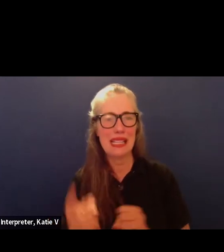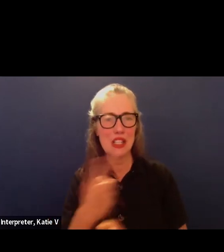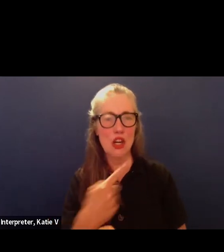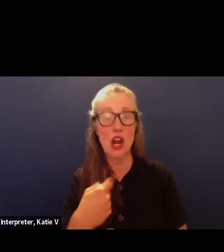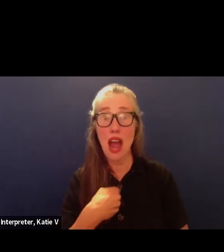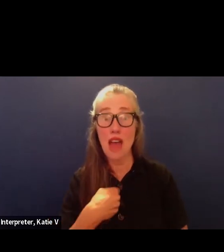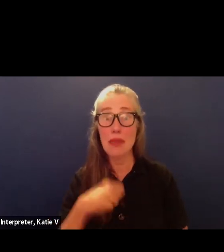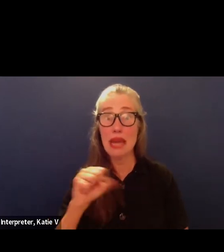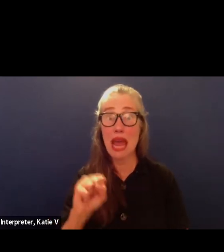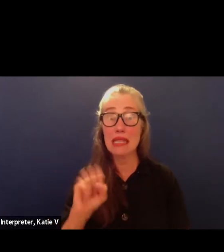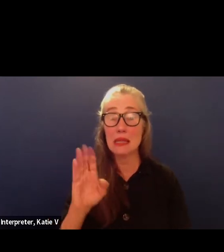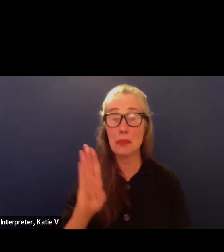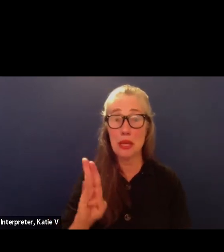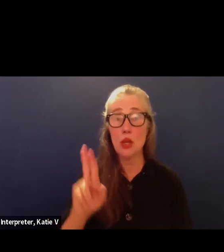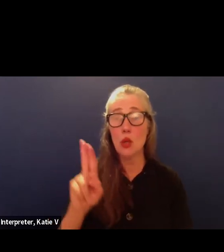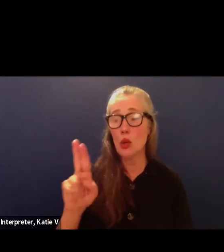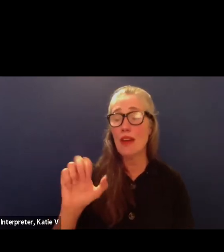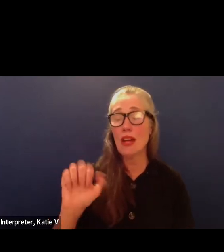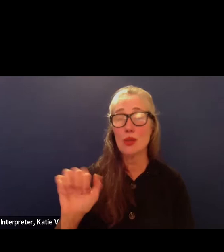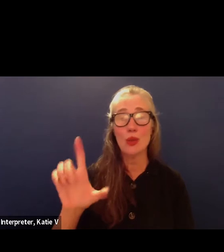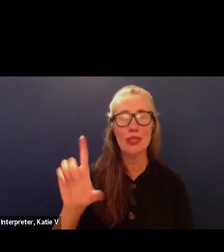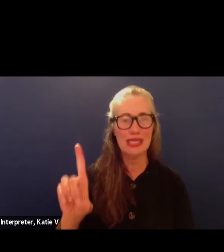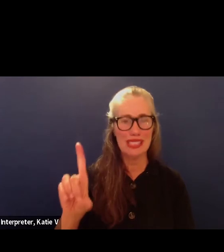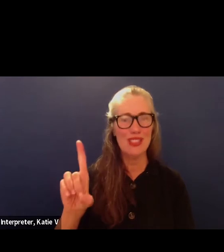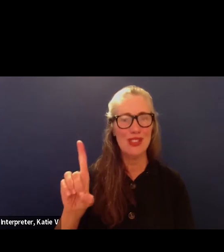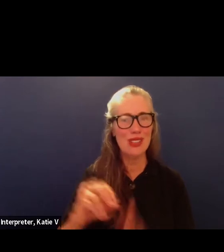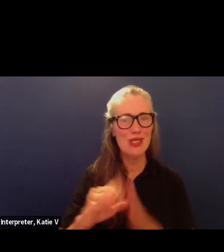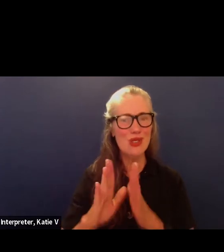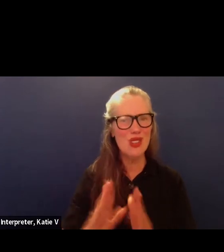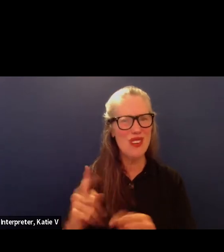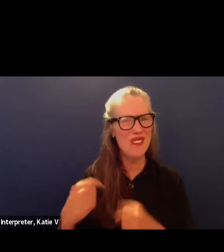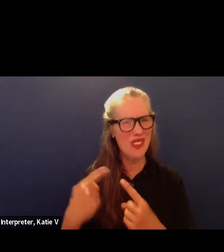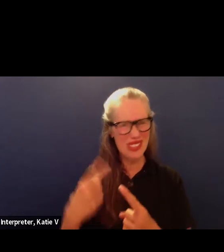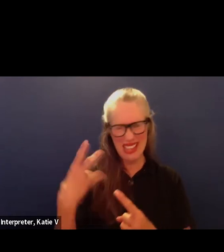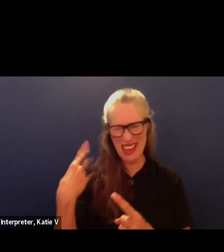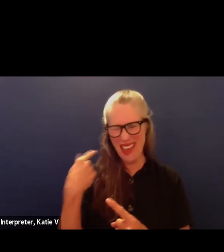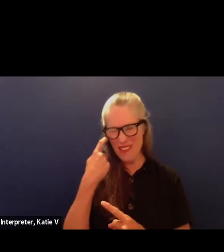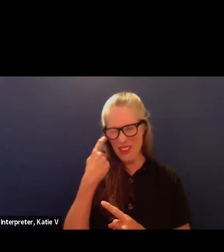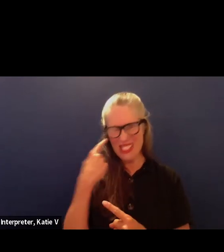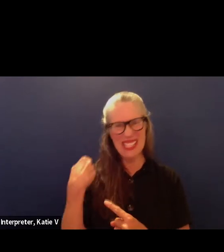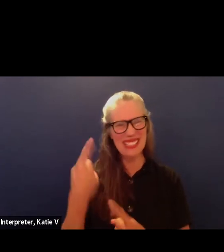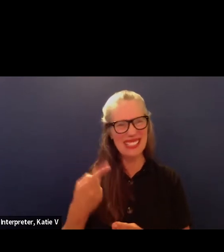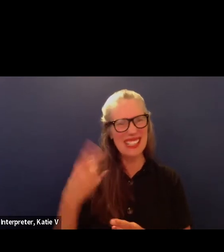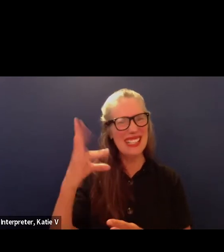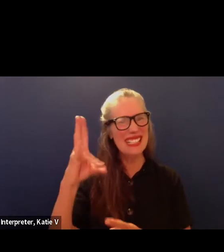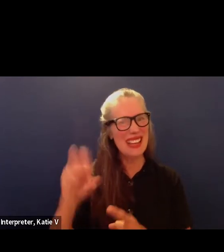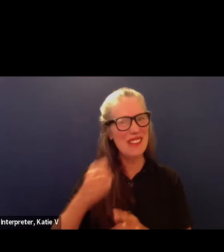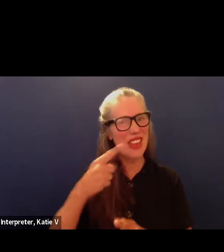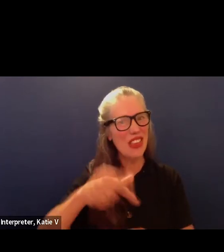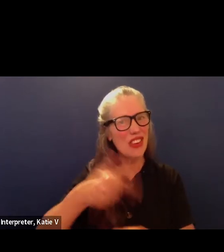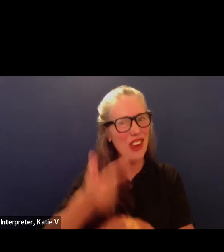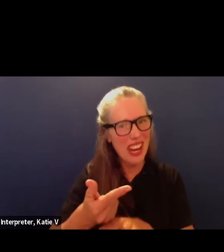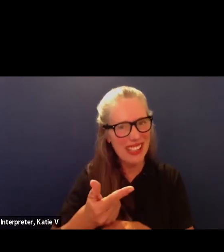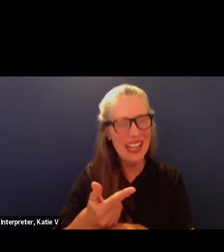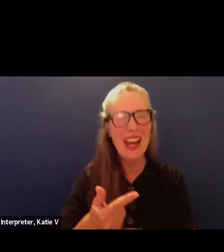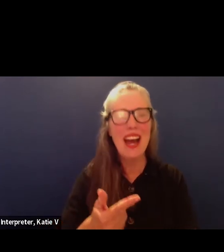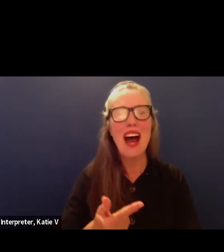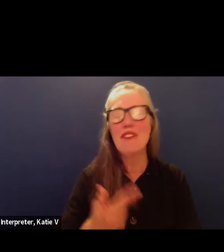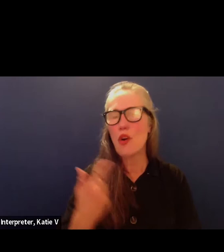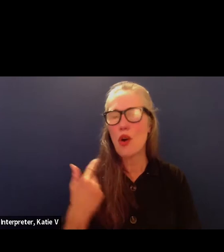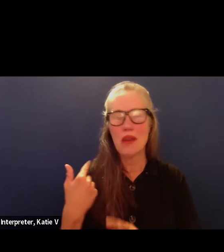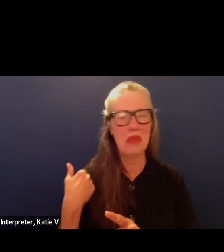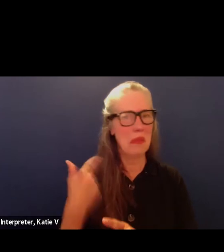unified student since i was in seventh grade for the past six ish years i have come to understand just how fortunate